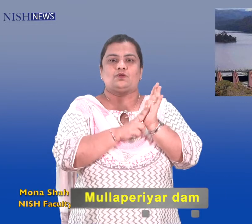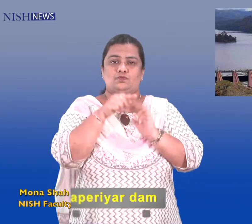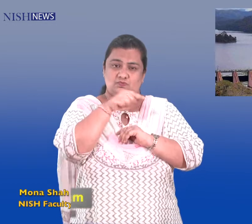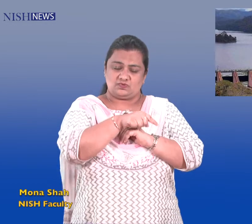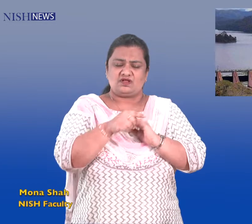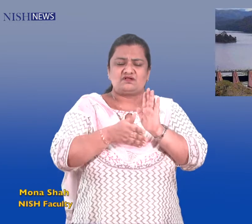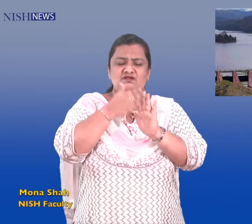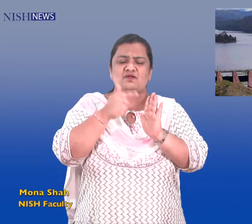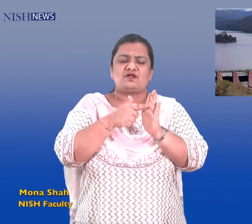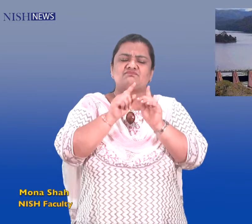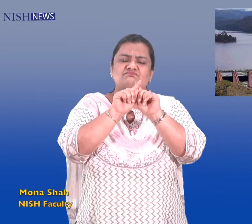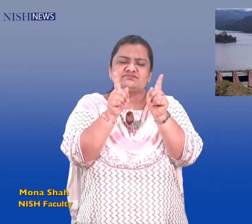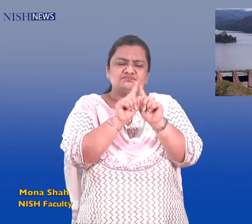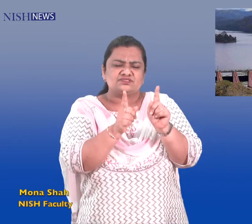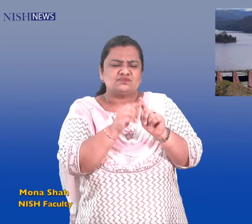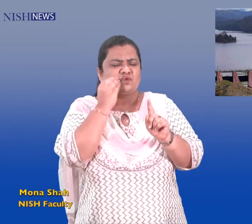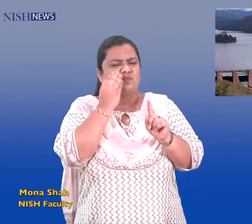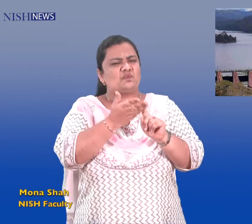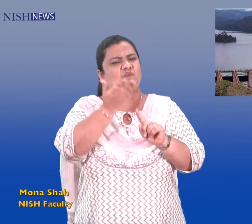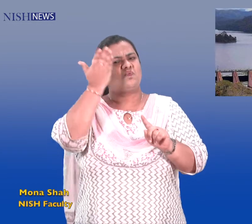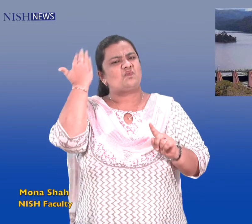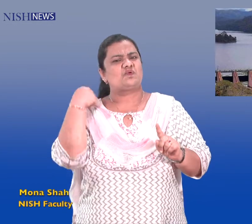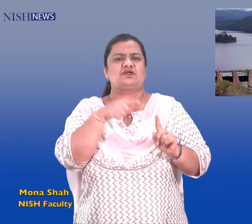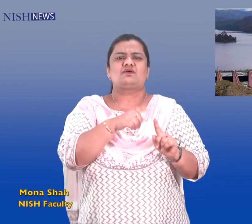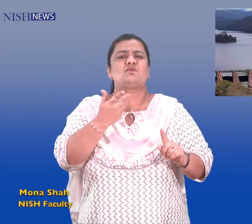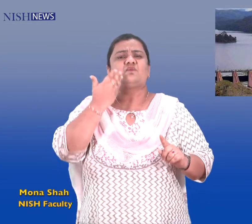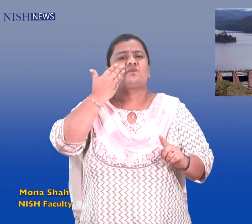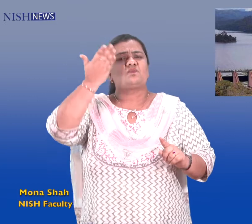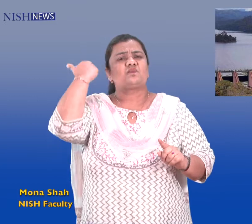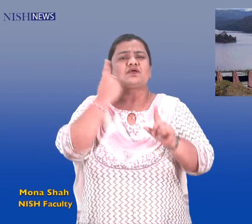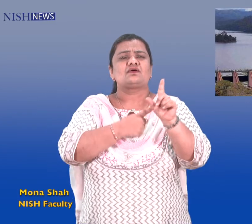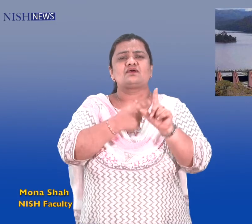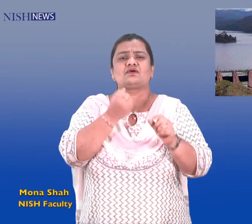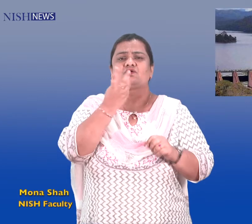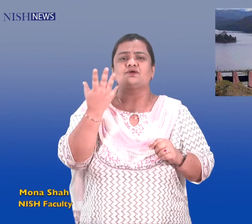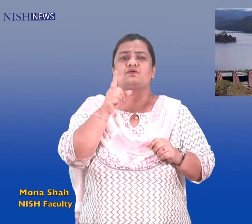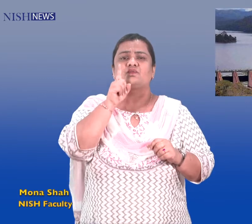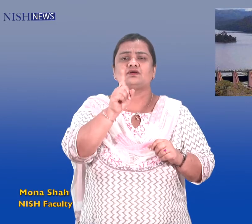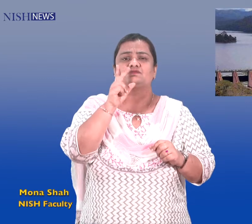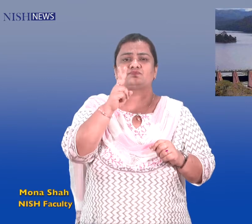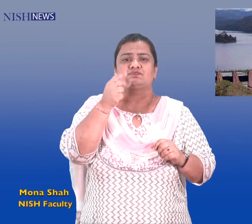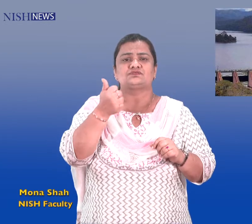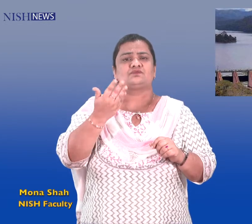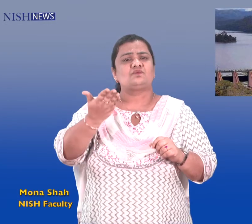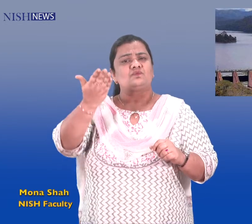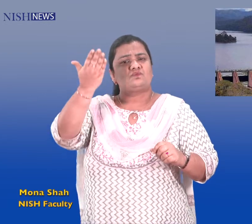a permanent solution for removing the eternal threat owing to the safety concerns of the 126 year old existing